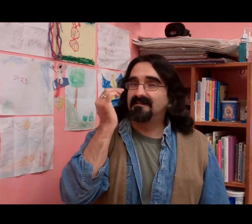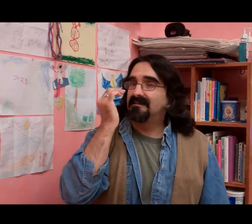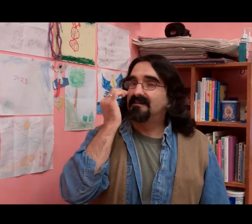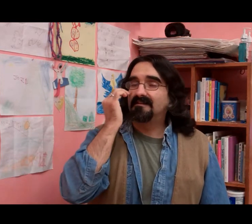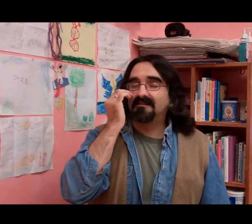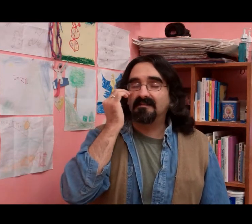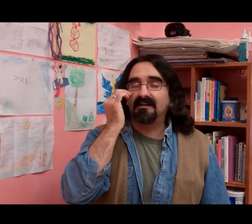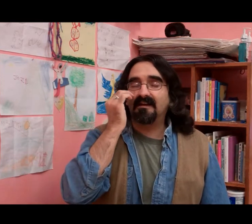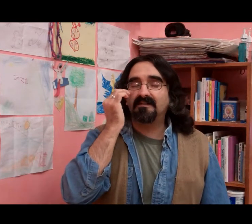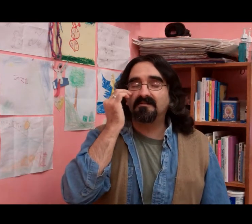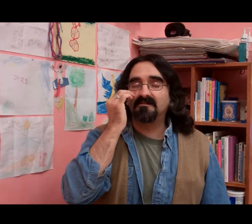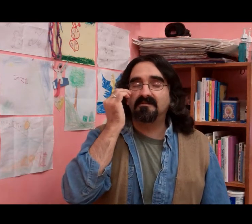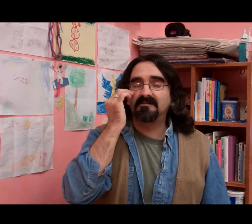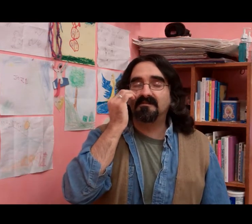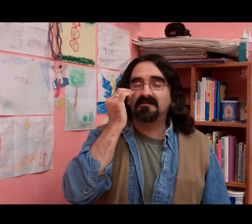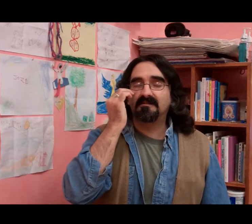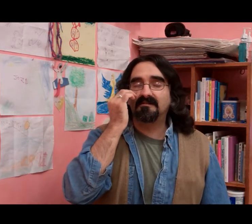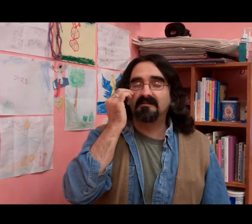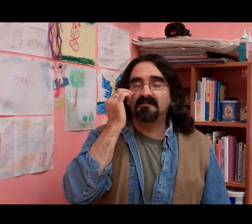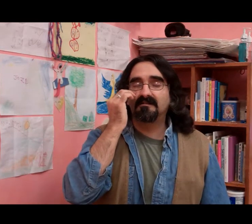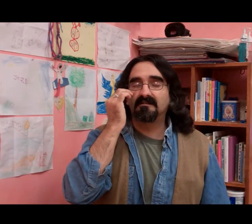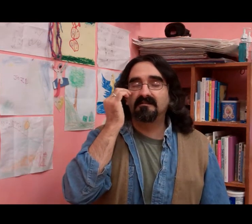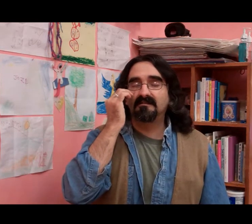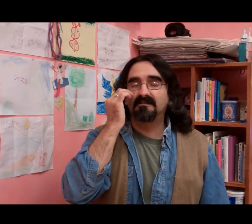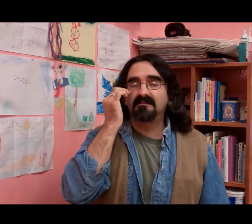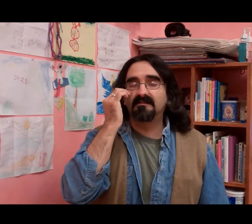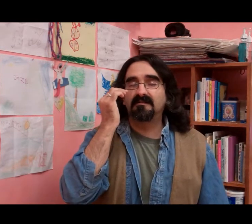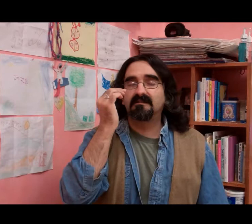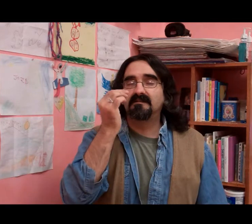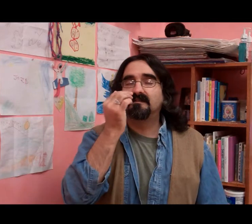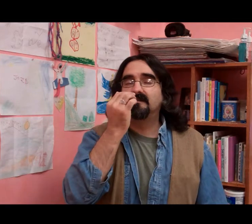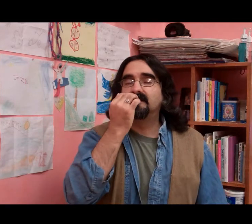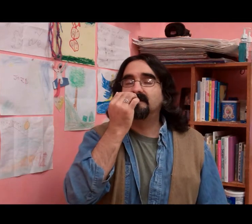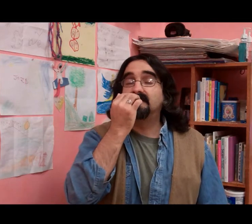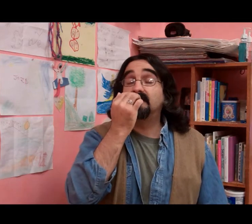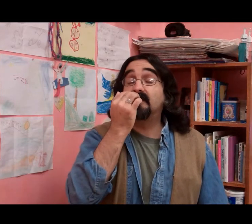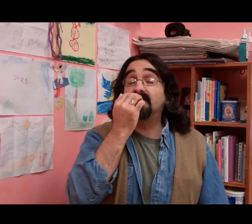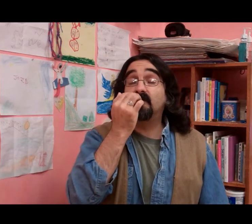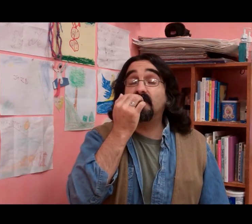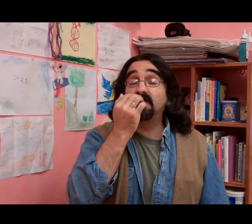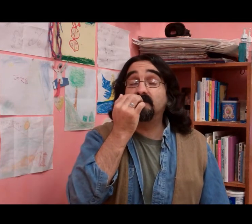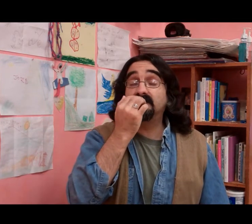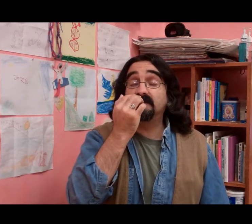today I choose to love the one person